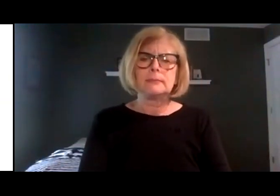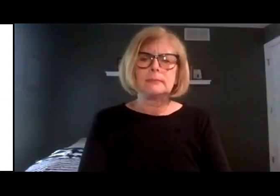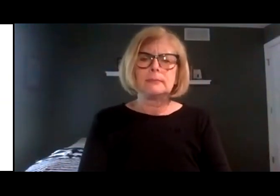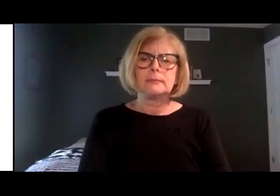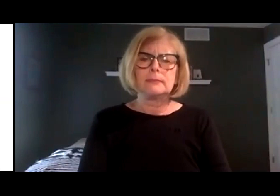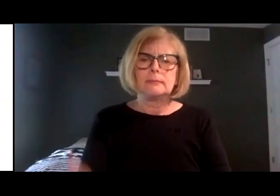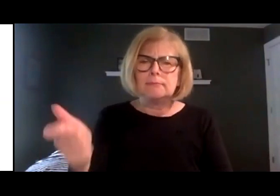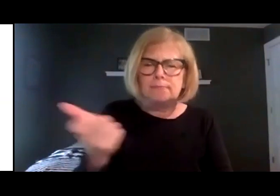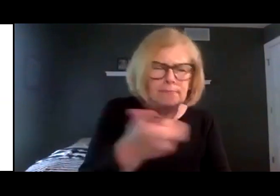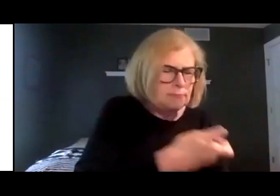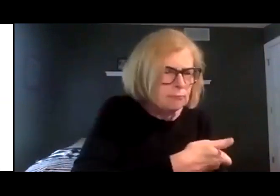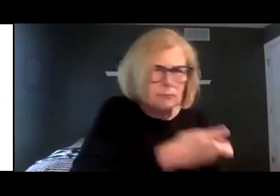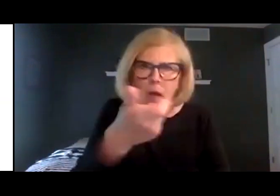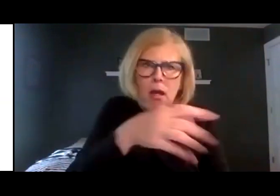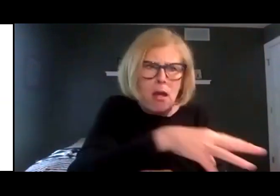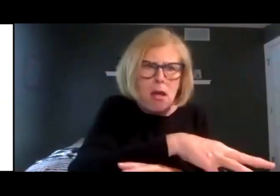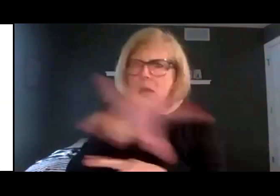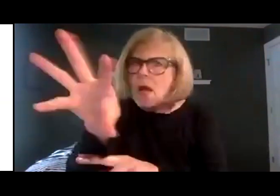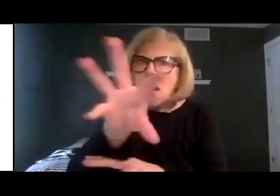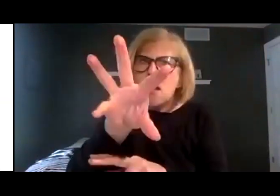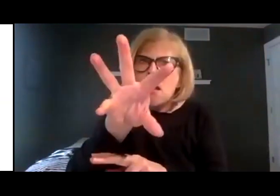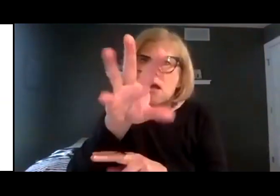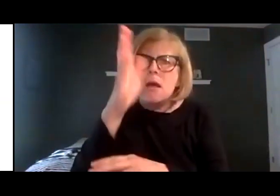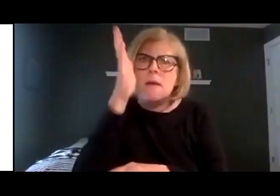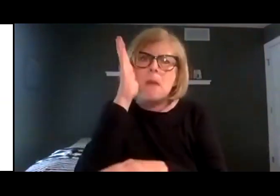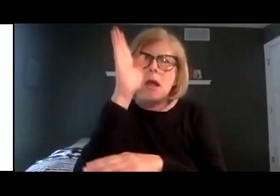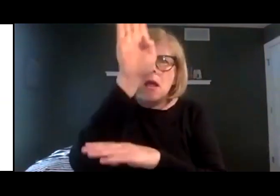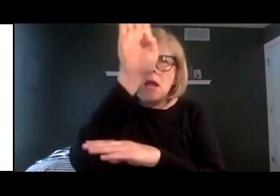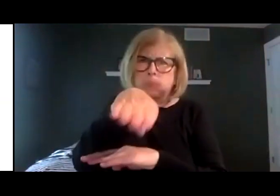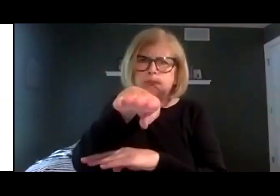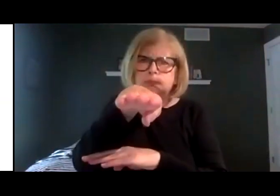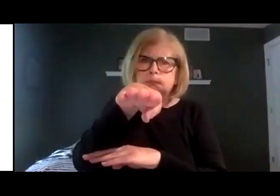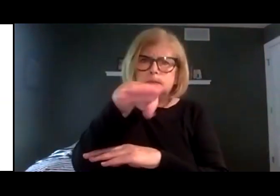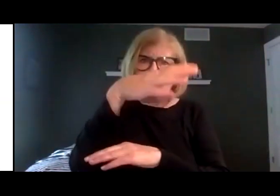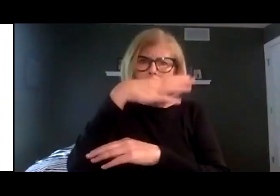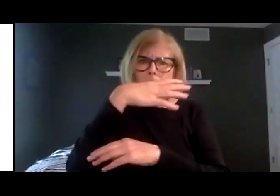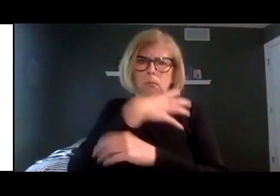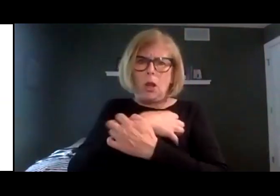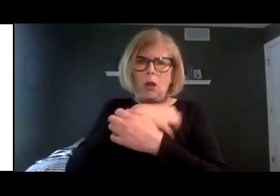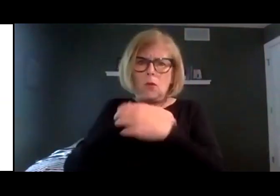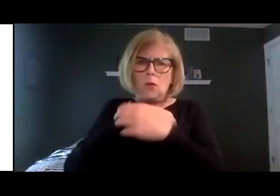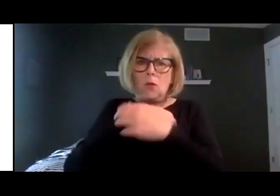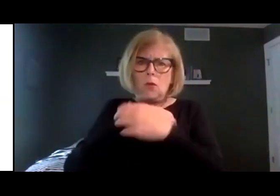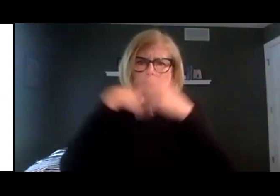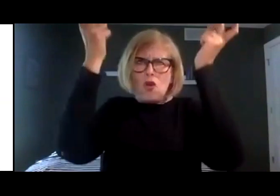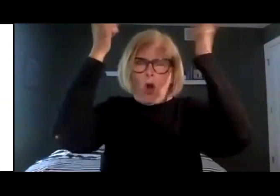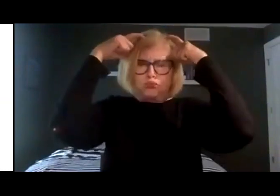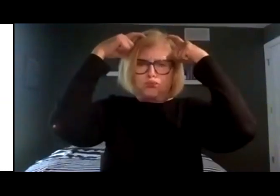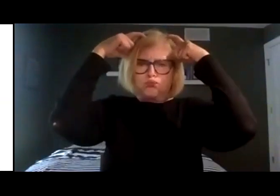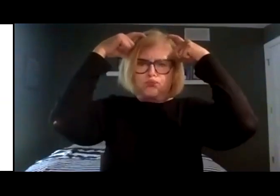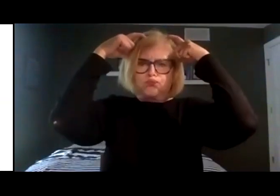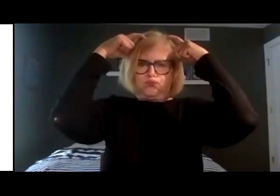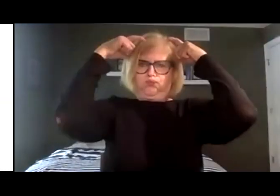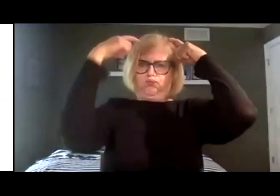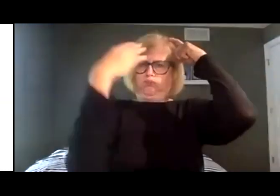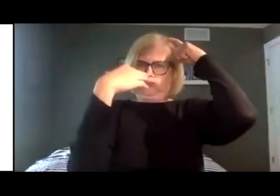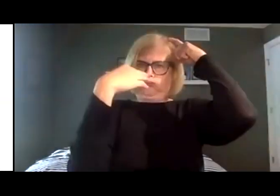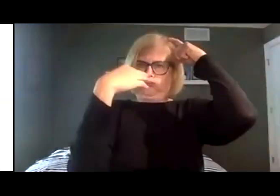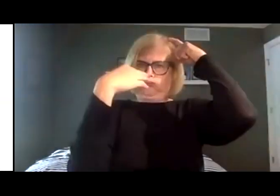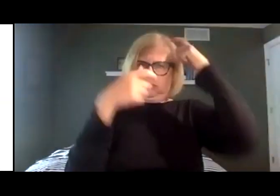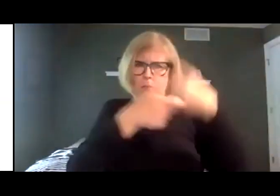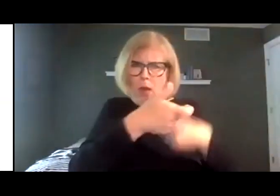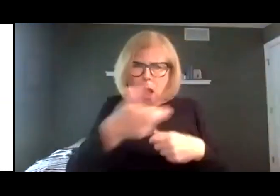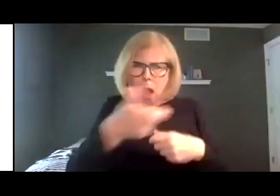He flashed his light under and over sofas and beds, till he came to the